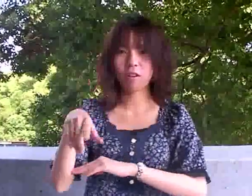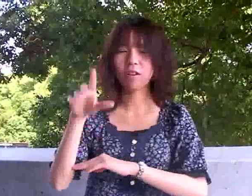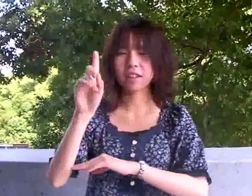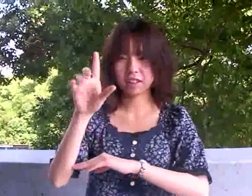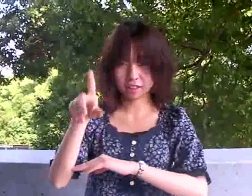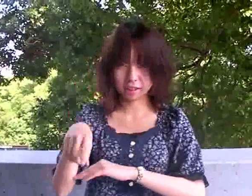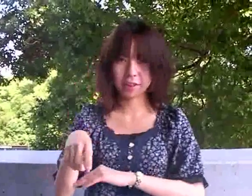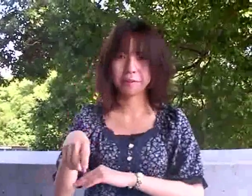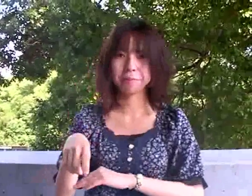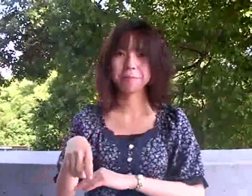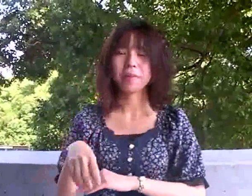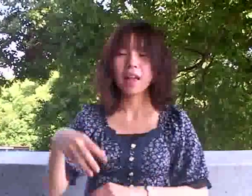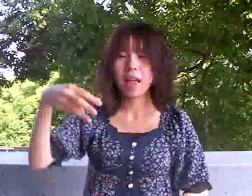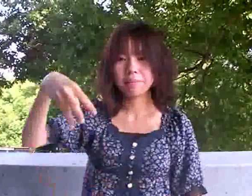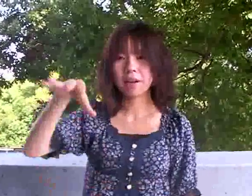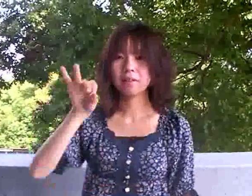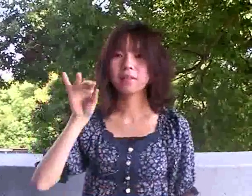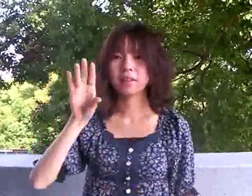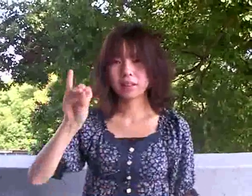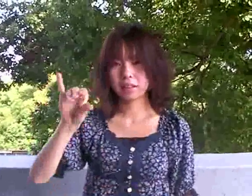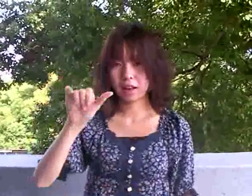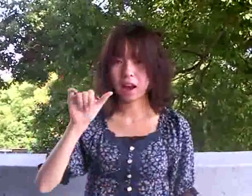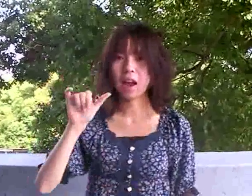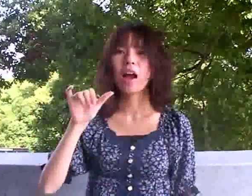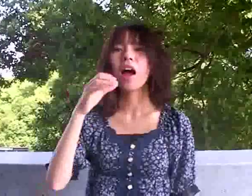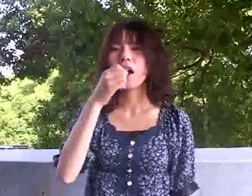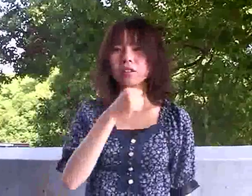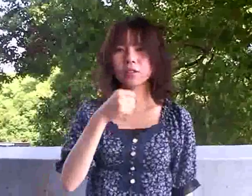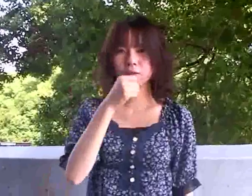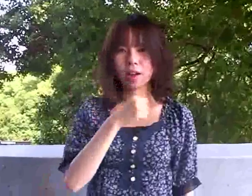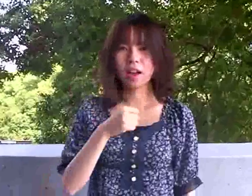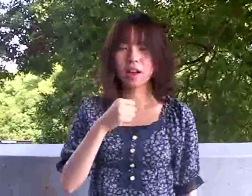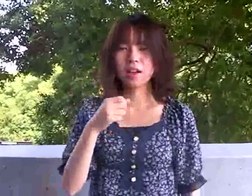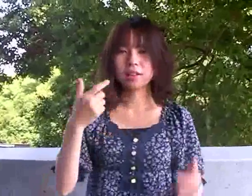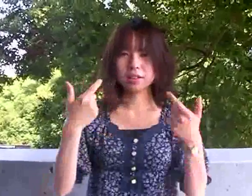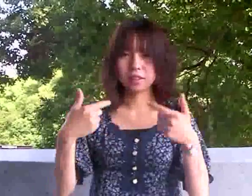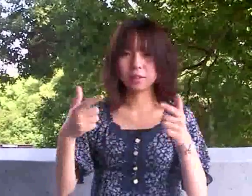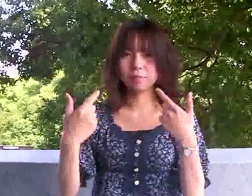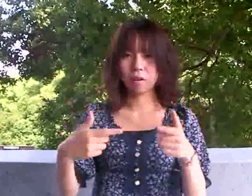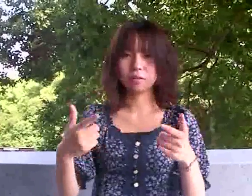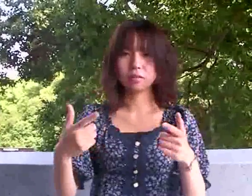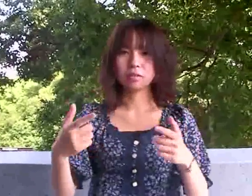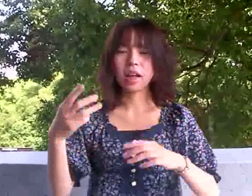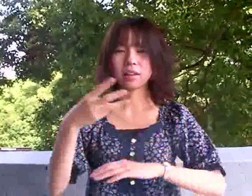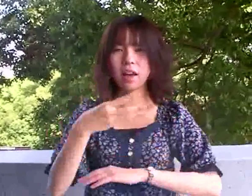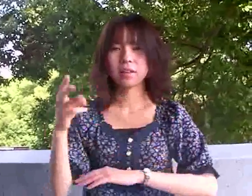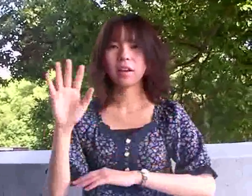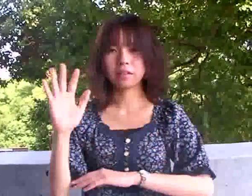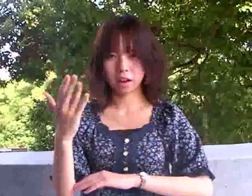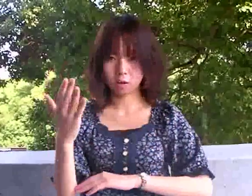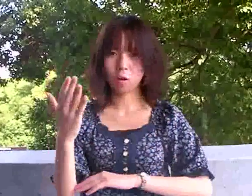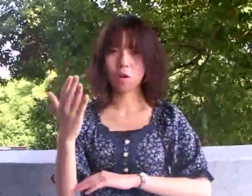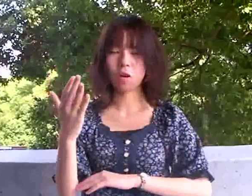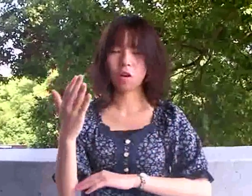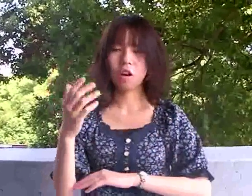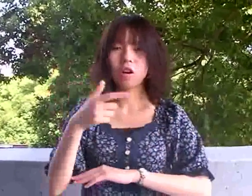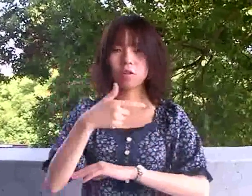lost its third place and was moved to sixth place. It has been understood that the change arises in the